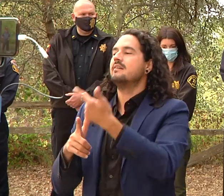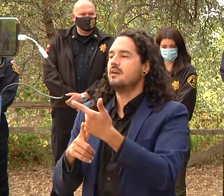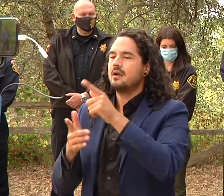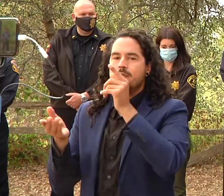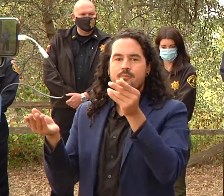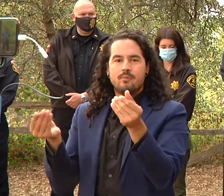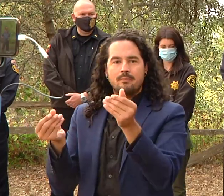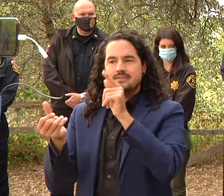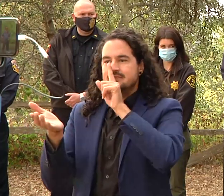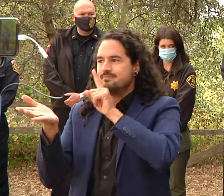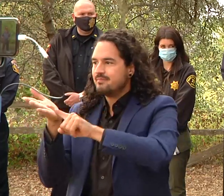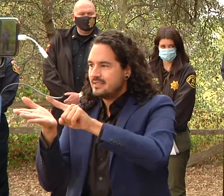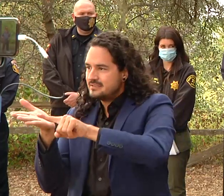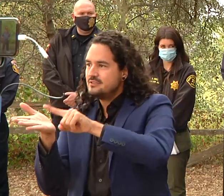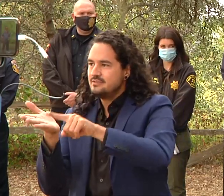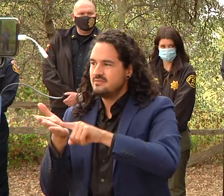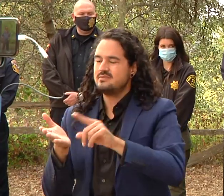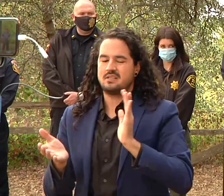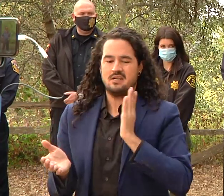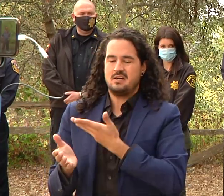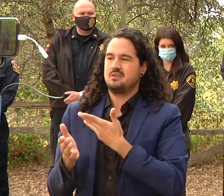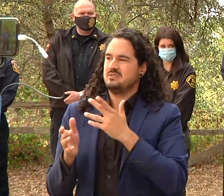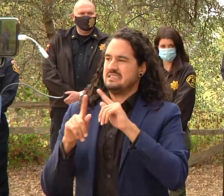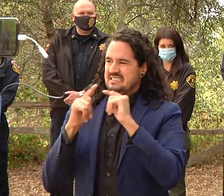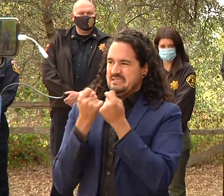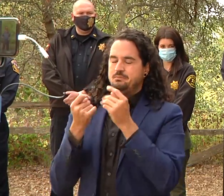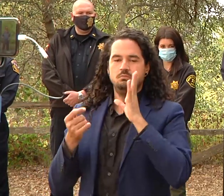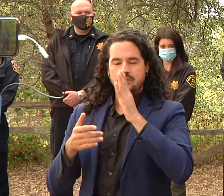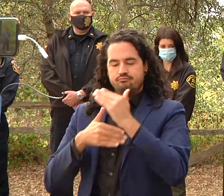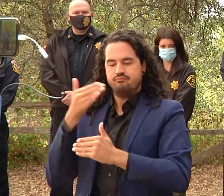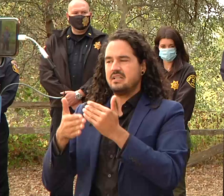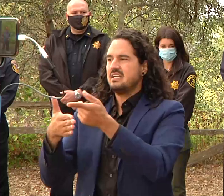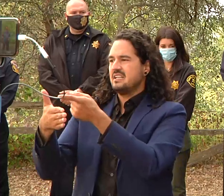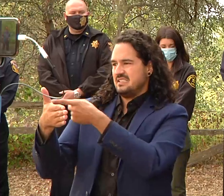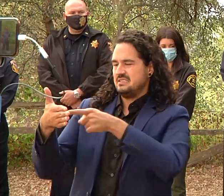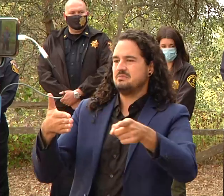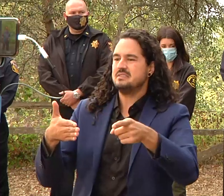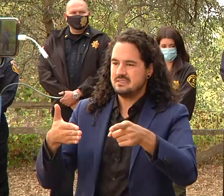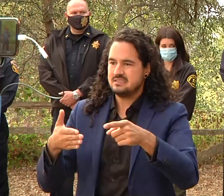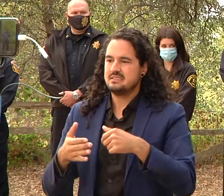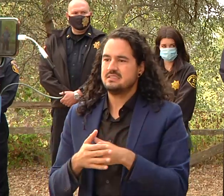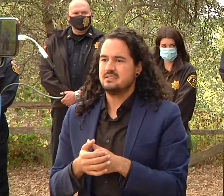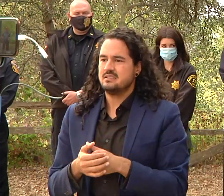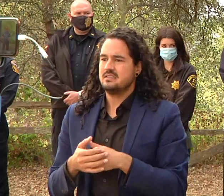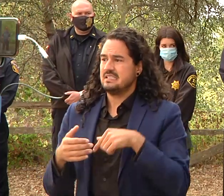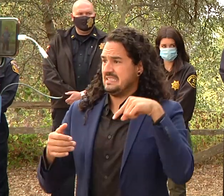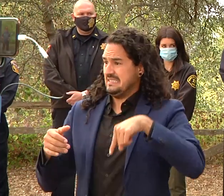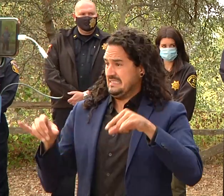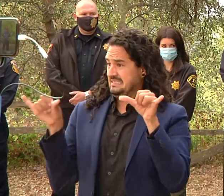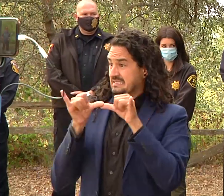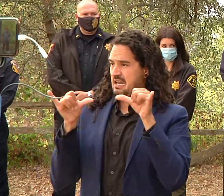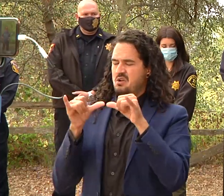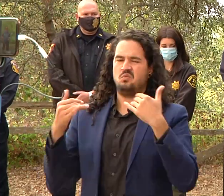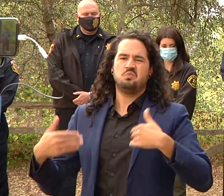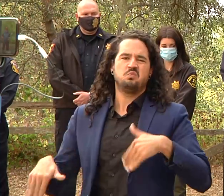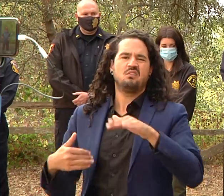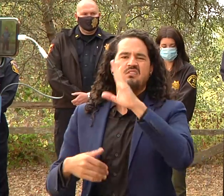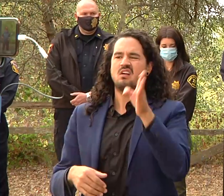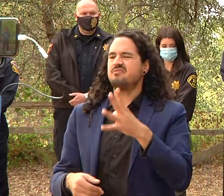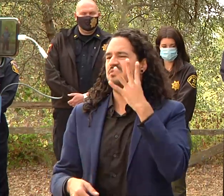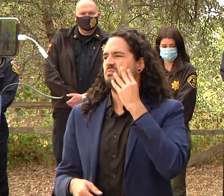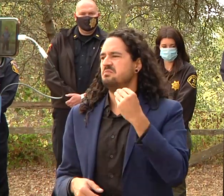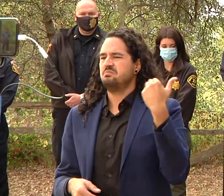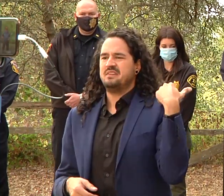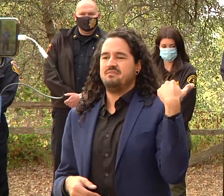week uh we have not seen something of this scale uh so i have no idea how long that's going to take yet we'll know more as this rolls out we'll provide more